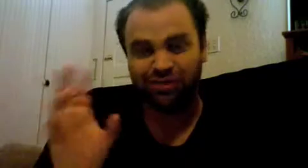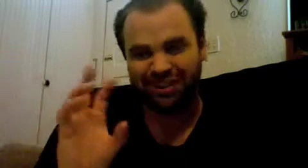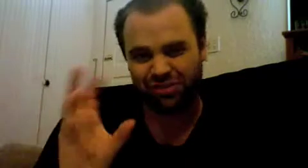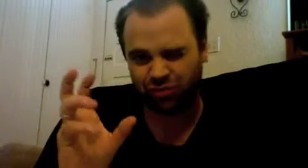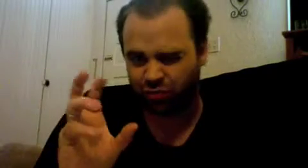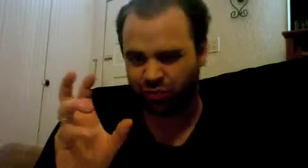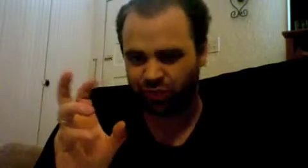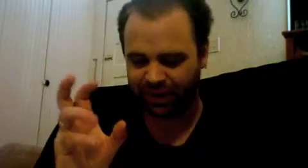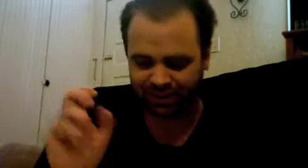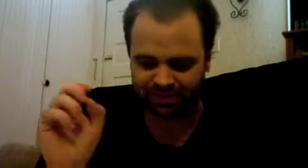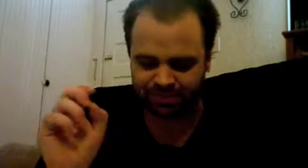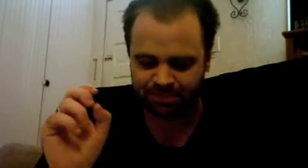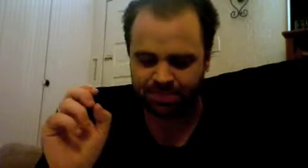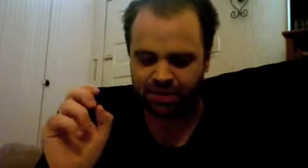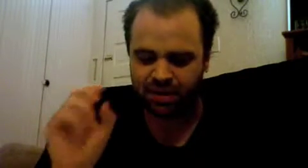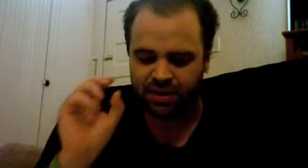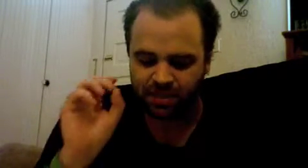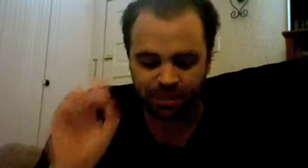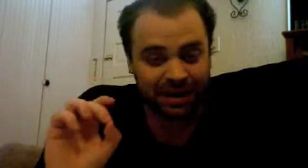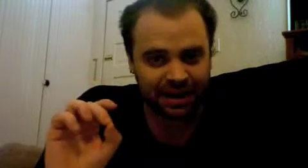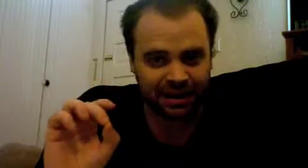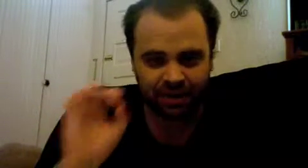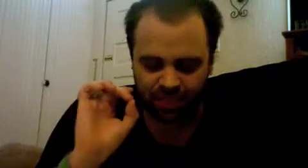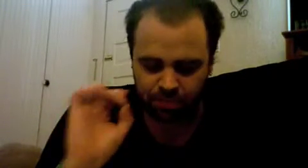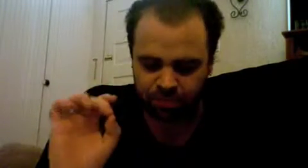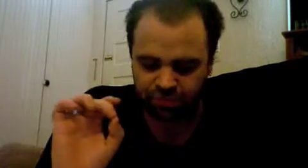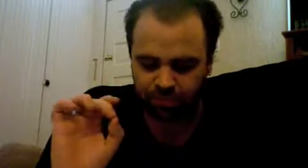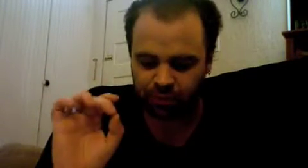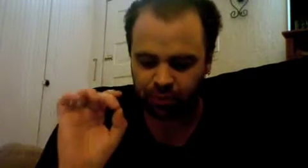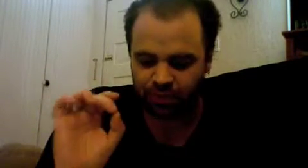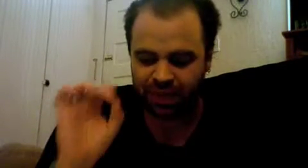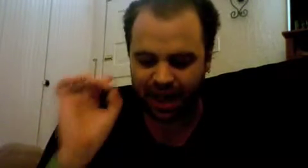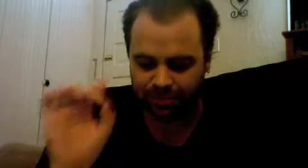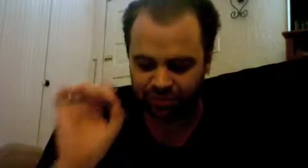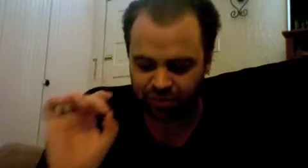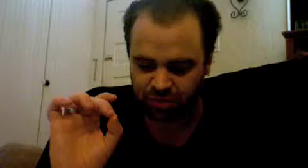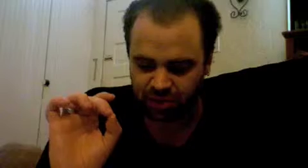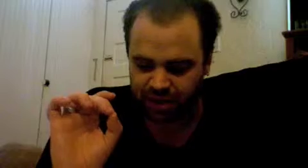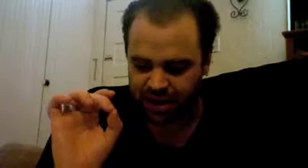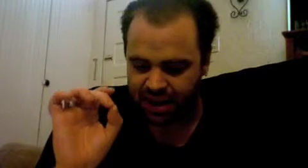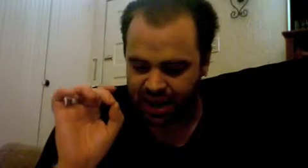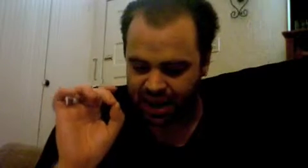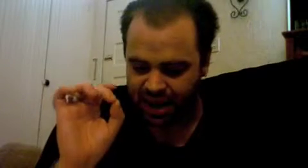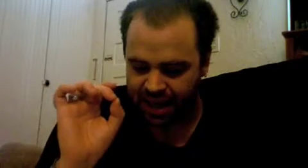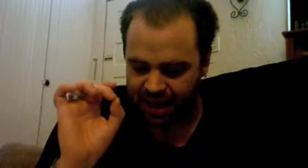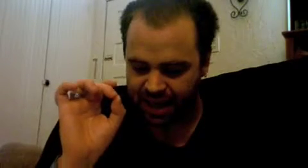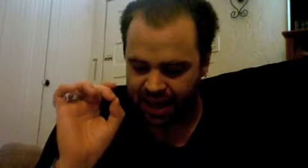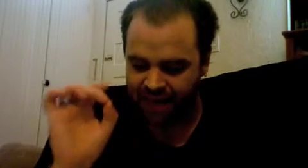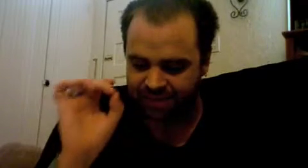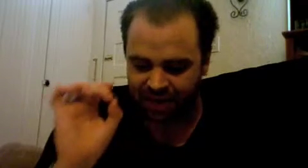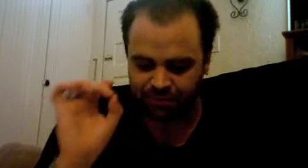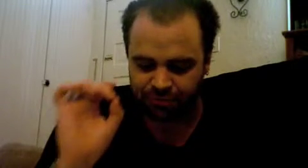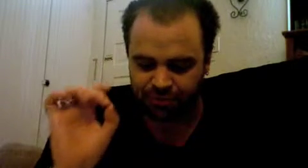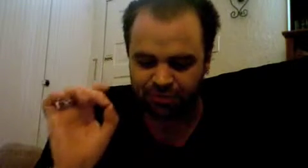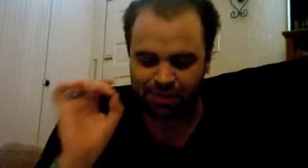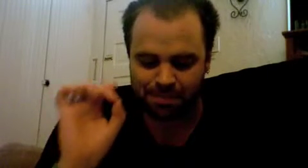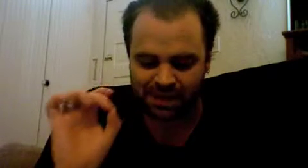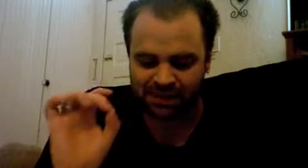in its true light the beginning the principle or the absolute as at first immediately